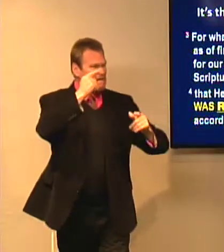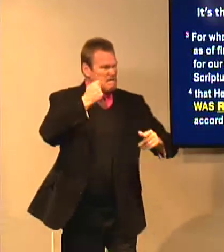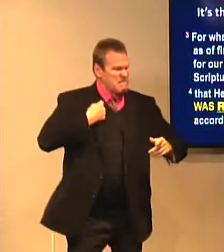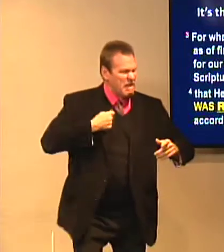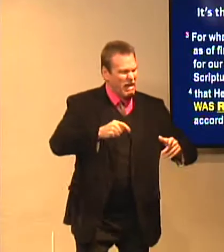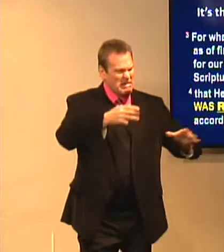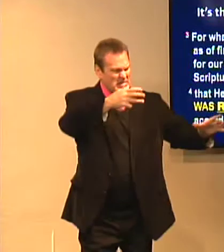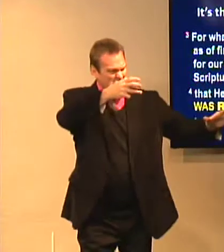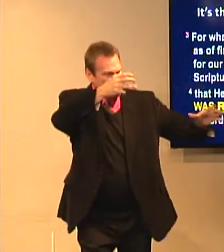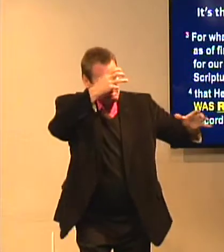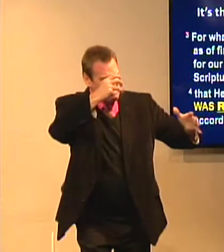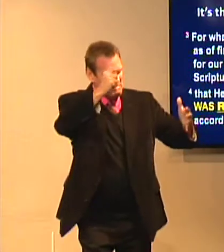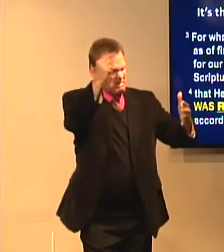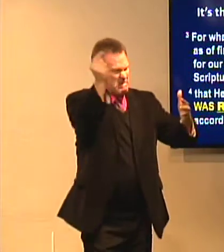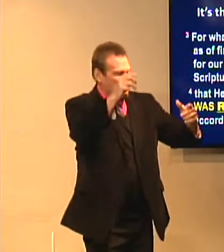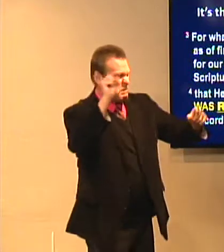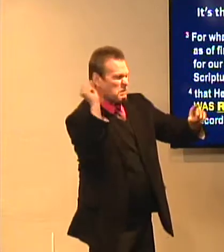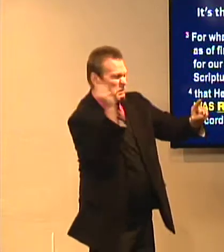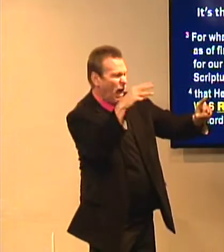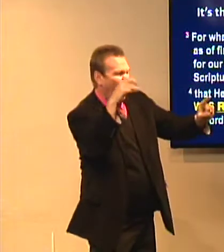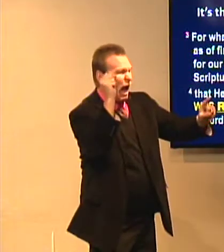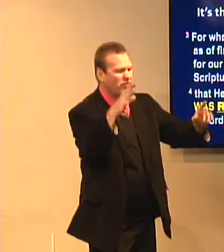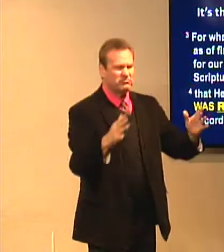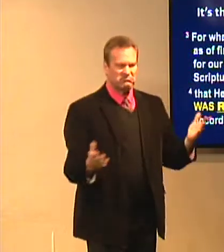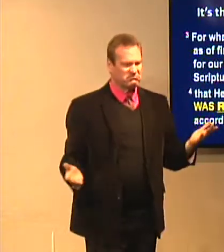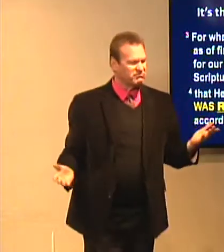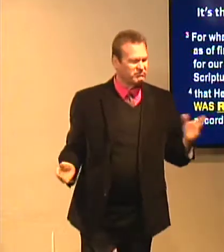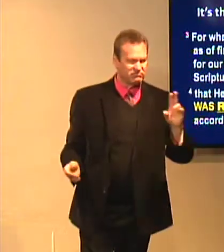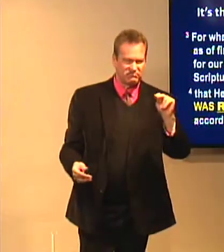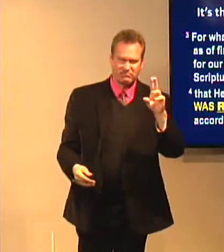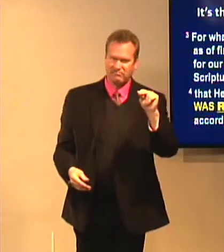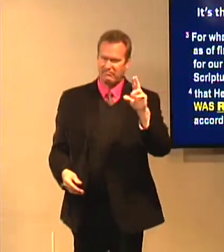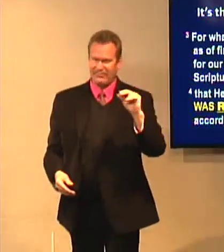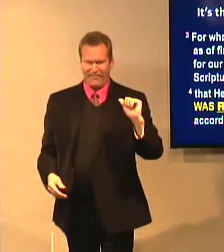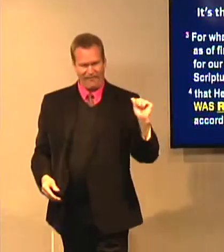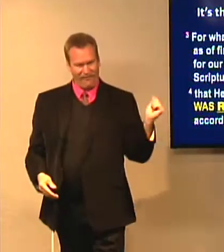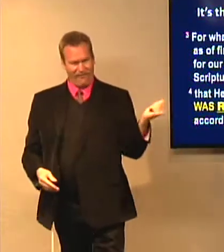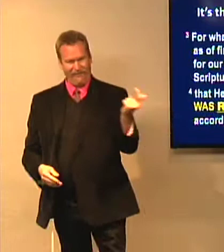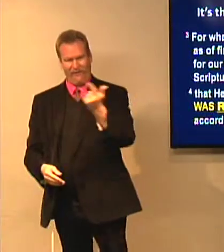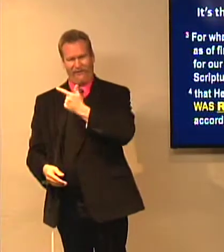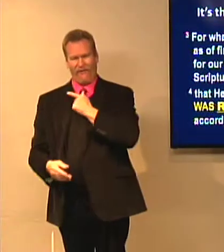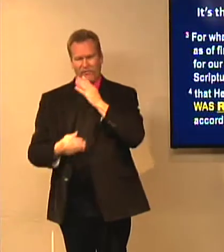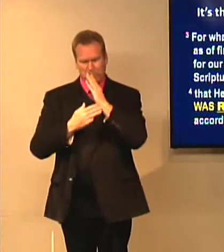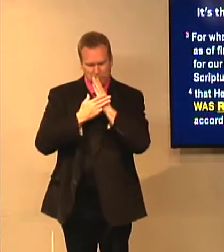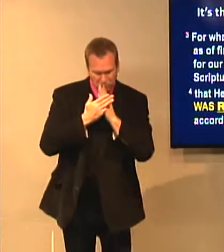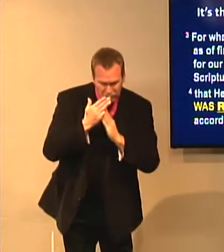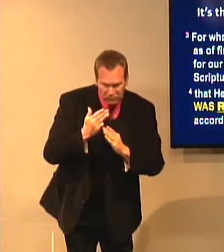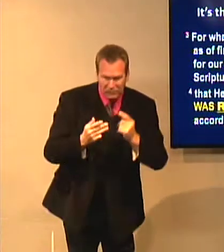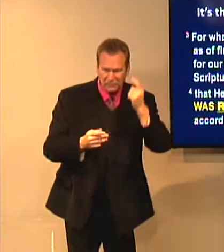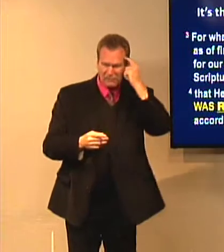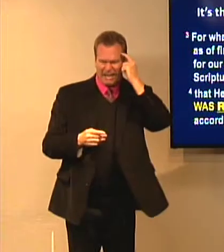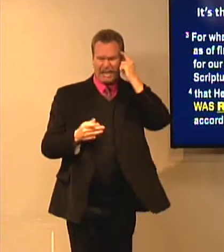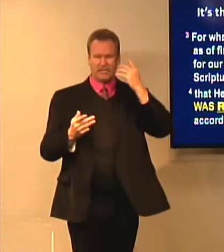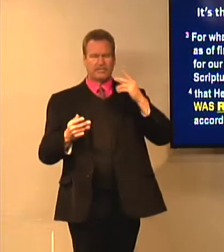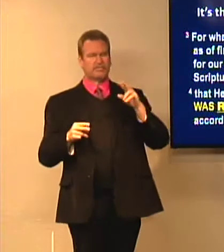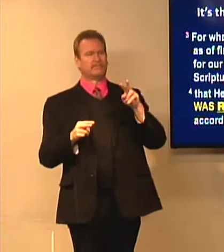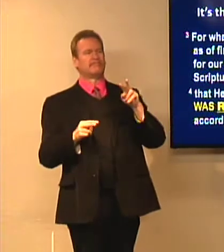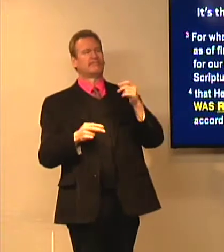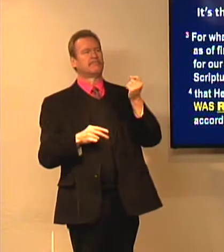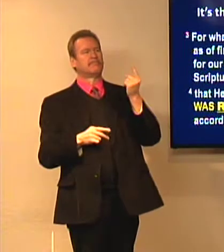So Paul could explain, you know, I am the smart one, and he doesn't, he makes it very simple. Everyone can be humble. Even if a person